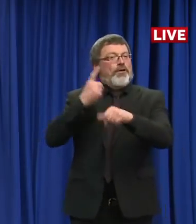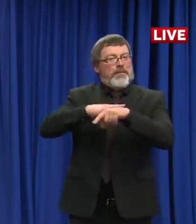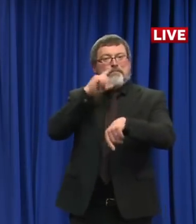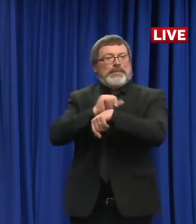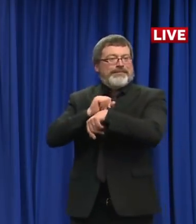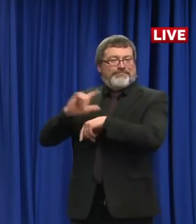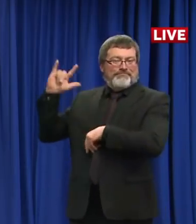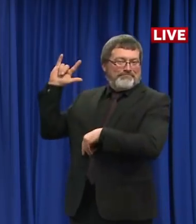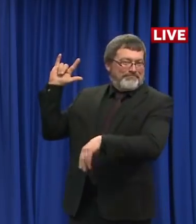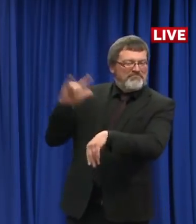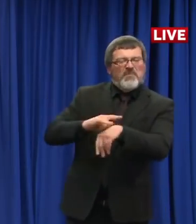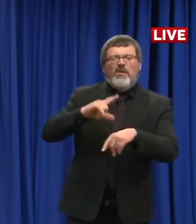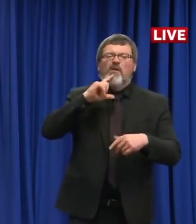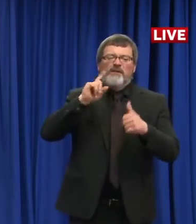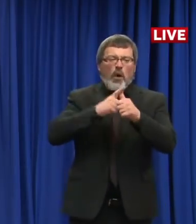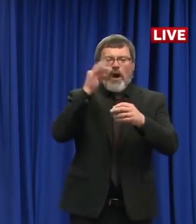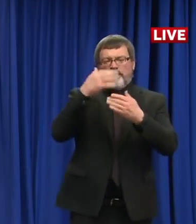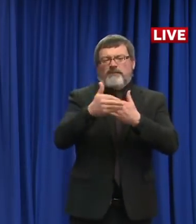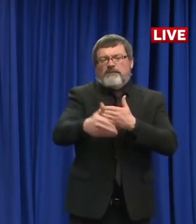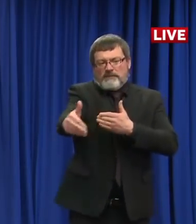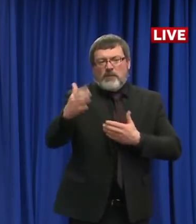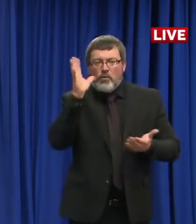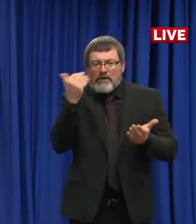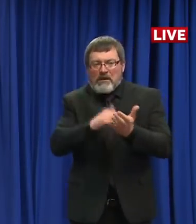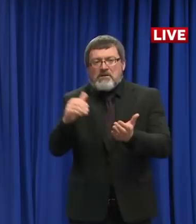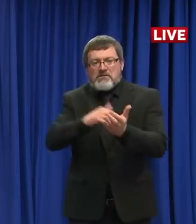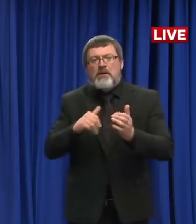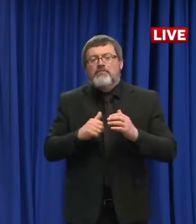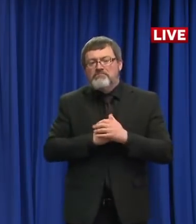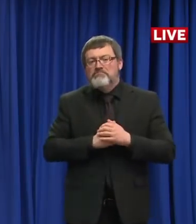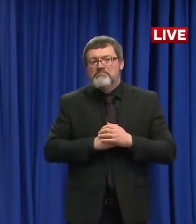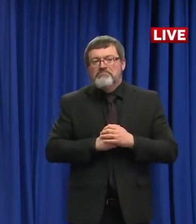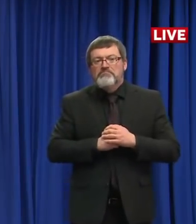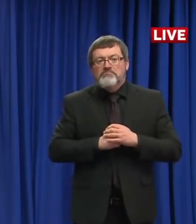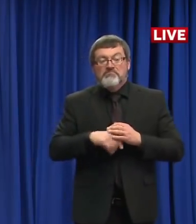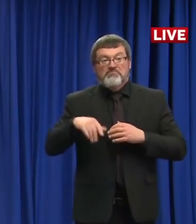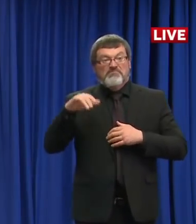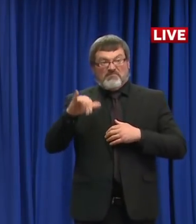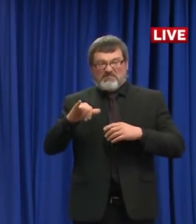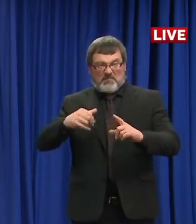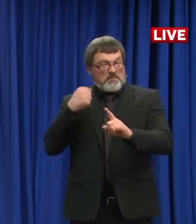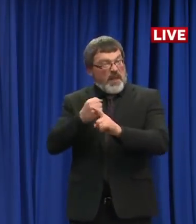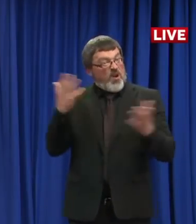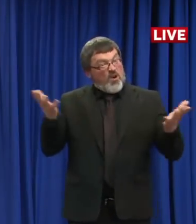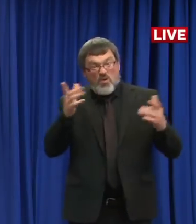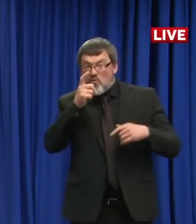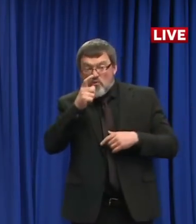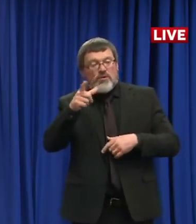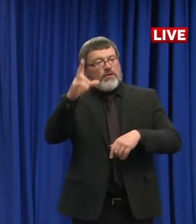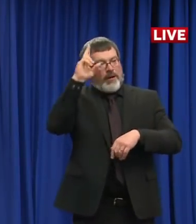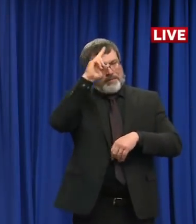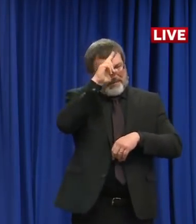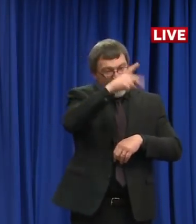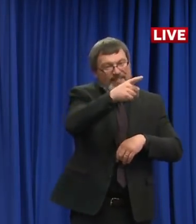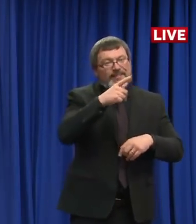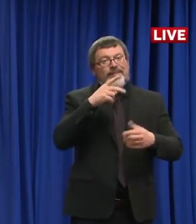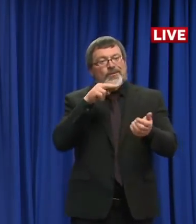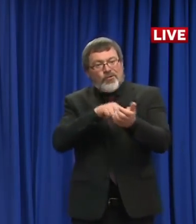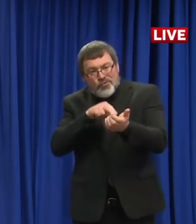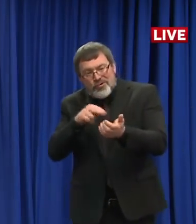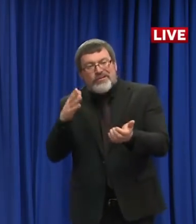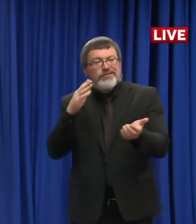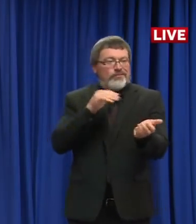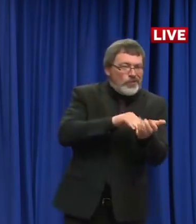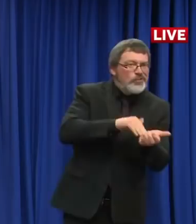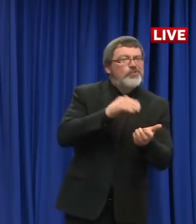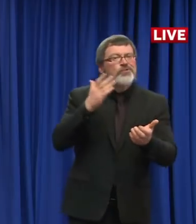hugely effective in going to our frontline workers. And that's a lot of what we're talking about today, a huge opportunity in three different phases for our